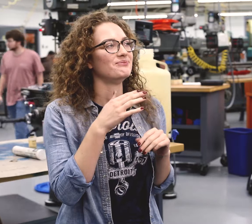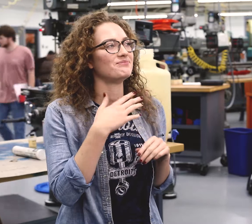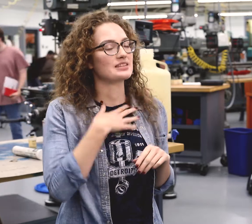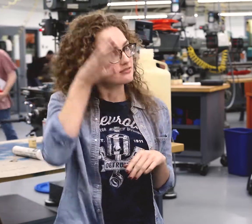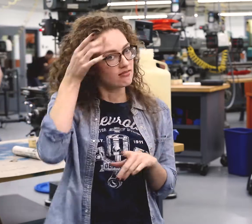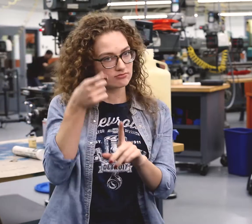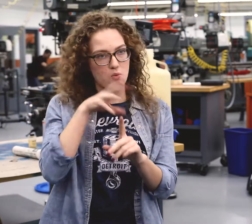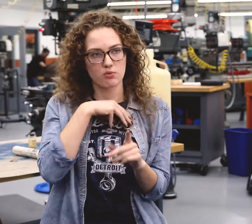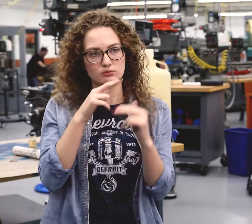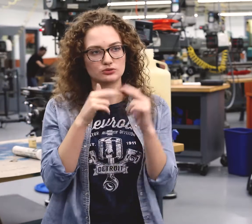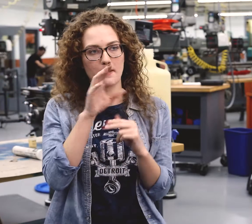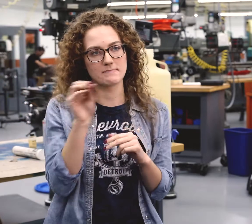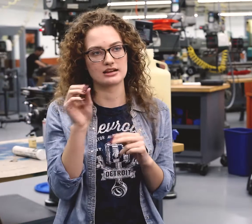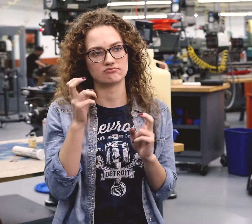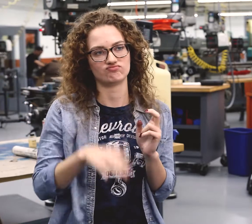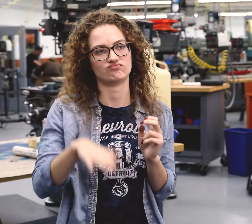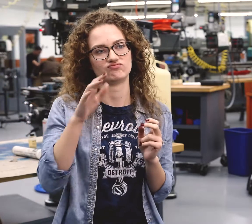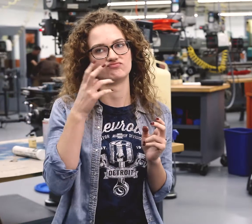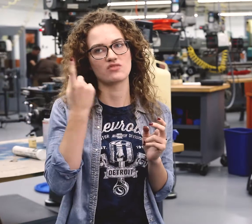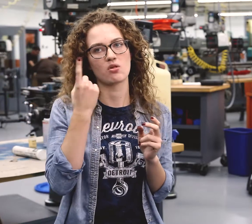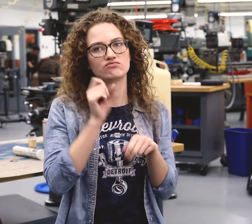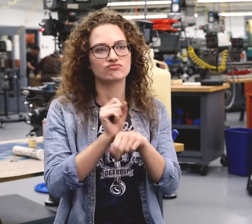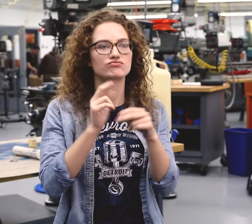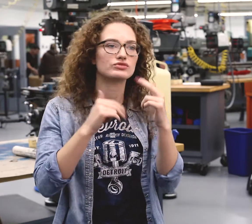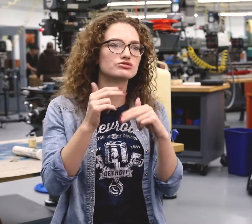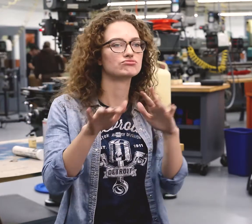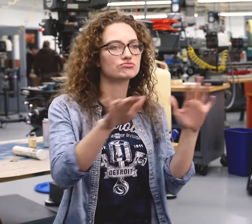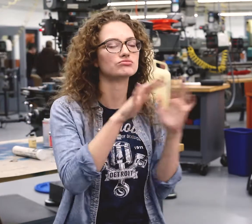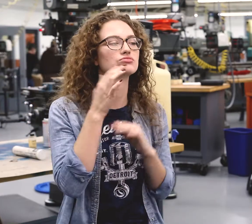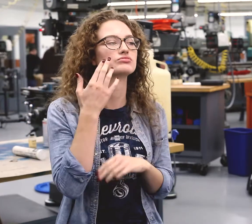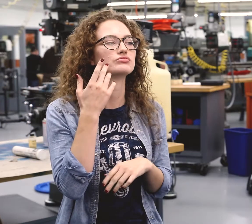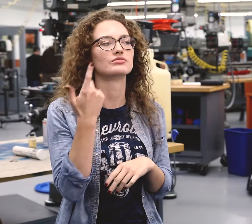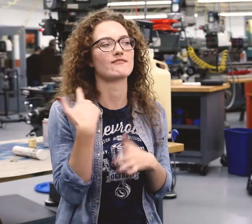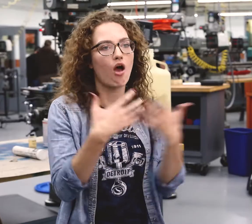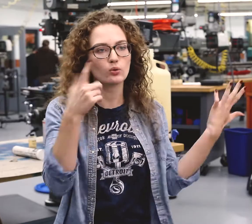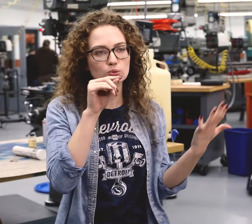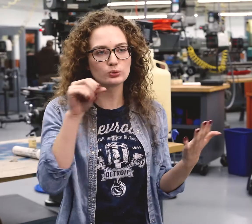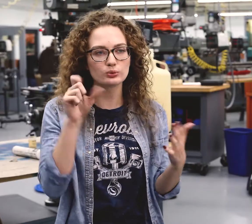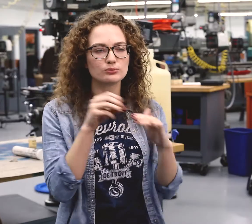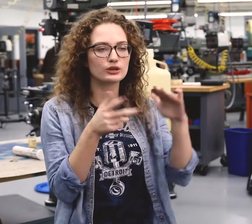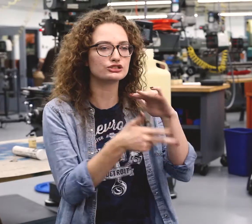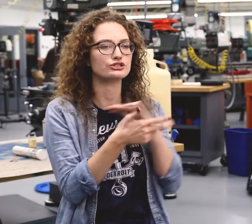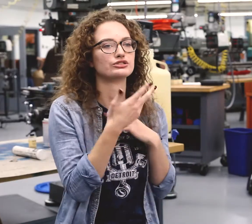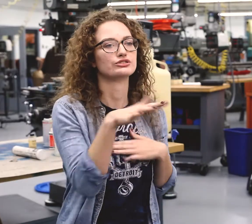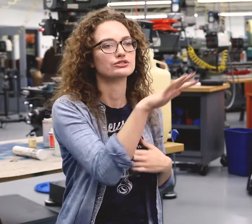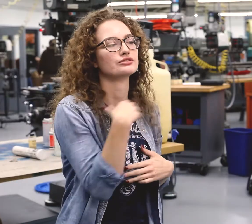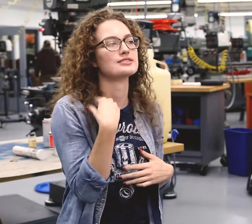My father owns a construction company and has worked in construction my whole life. Growing up, there was always a lot of tools in the garage.